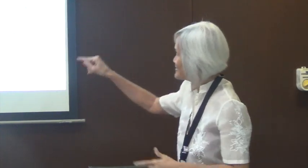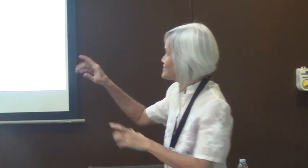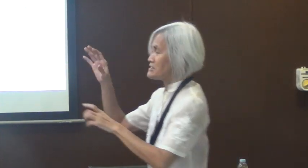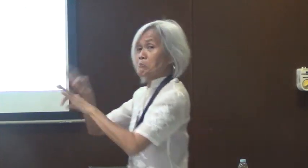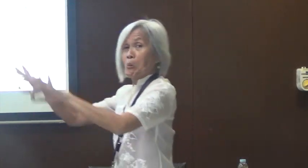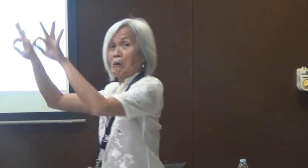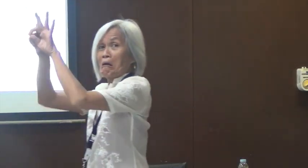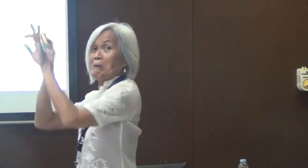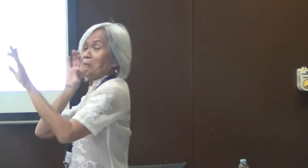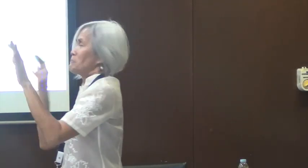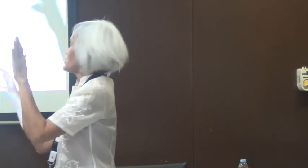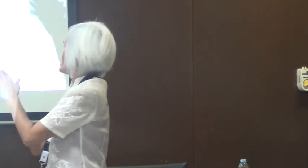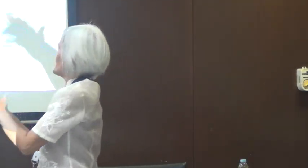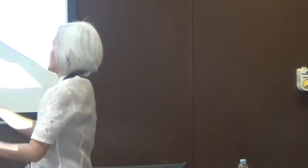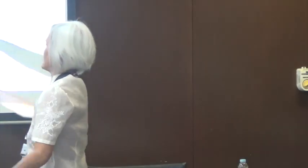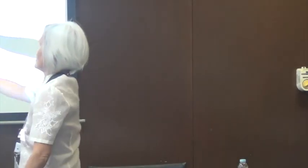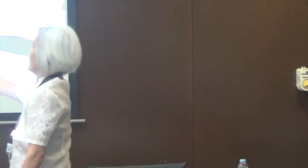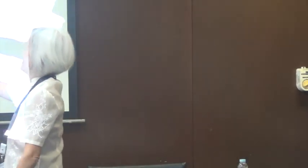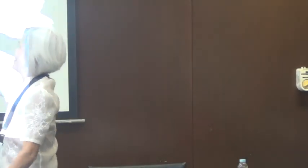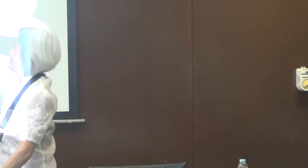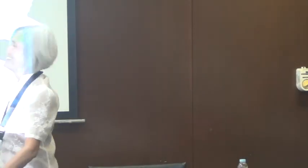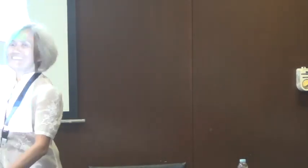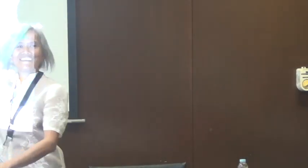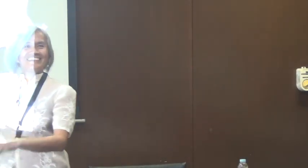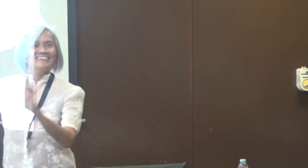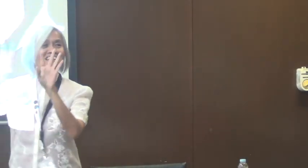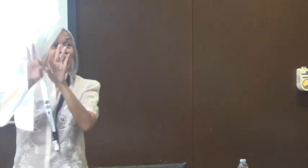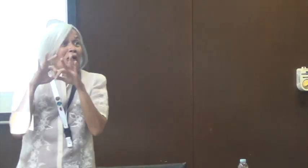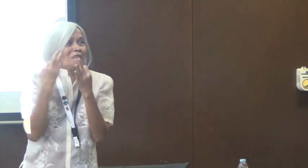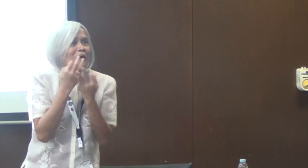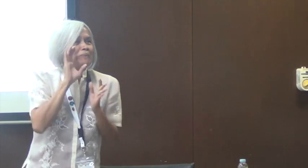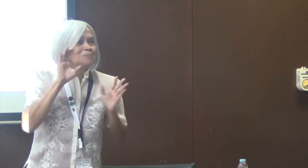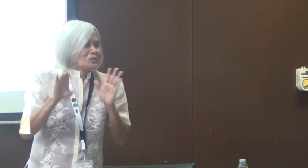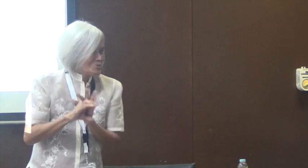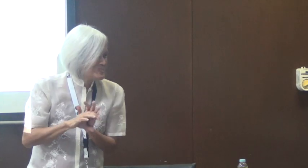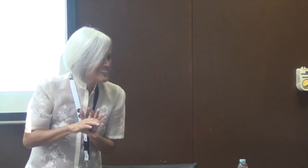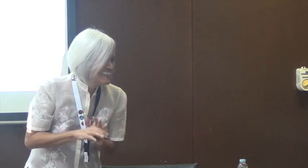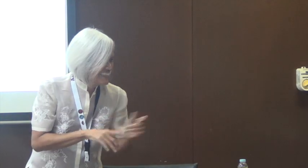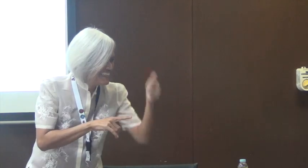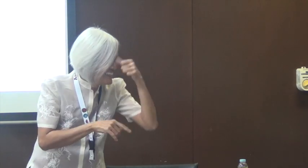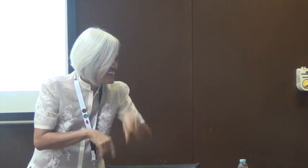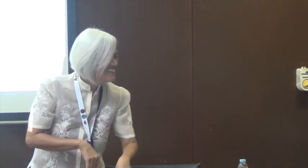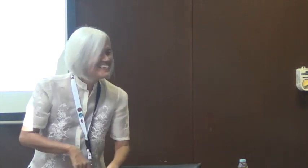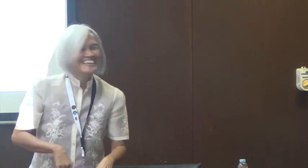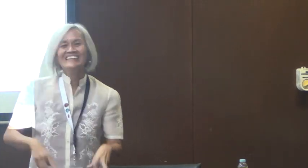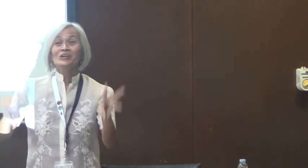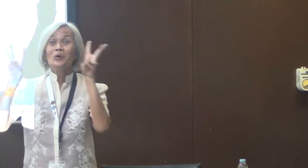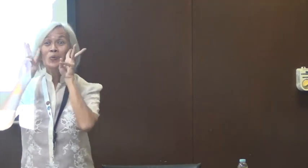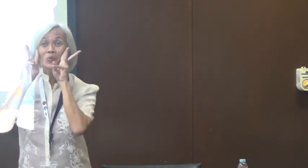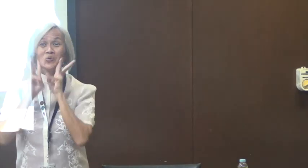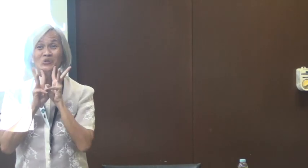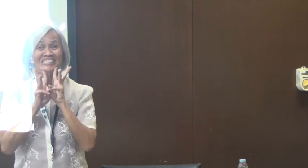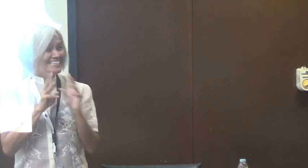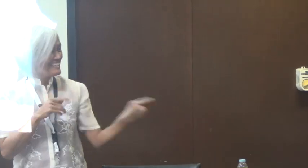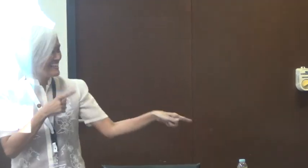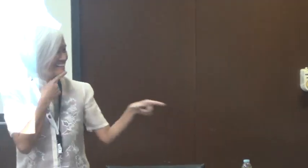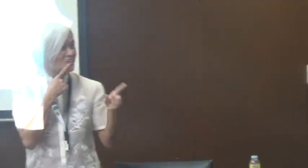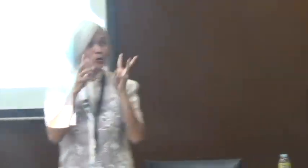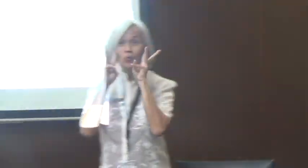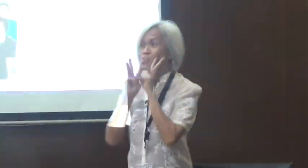Take a look at the numbers too. Let me move closer. So that photo is like a family picture. So they